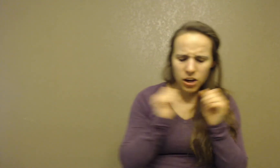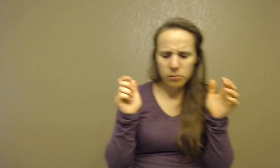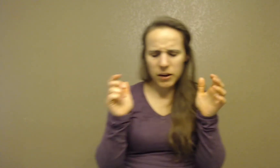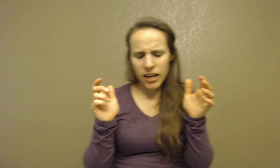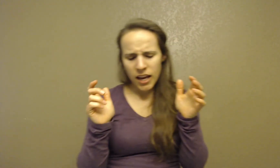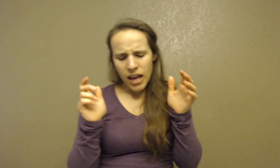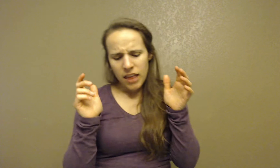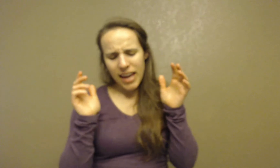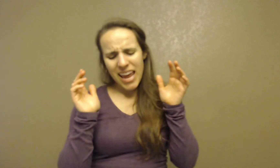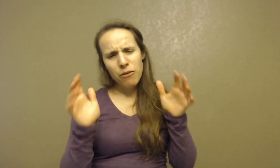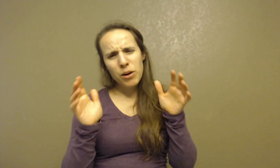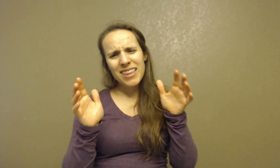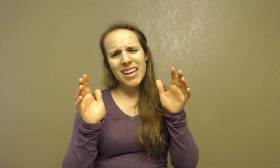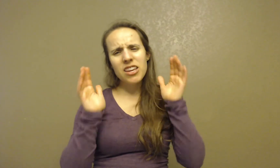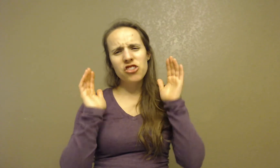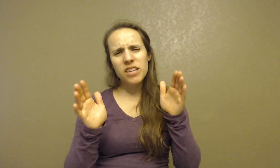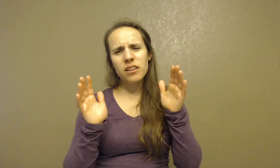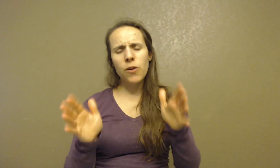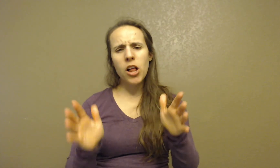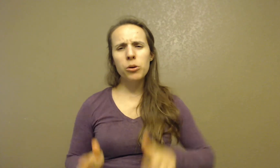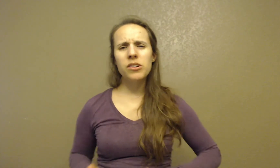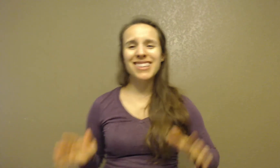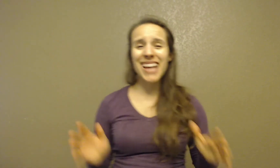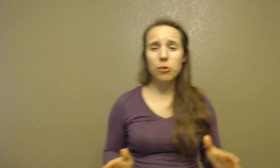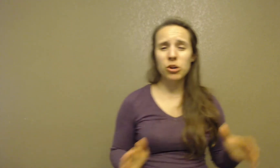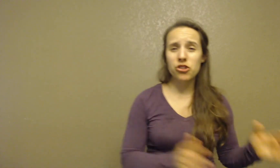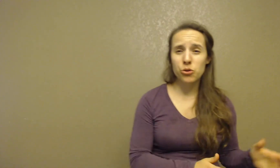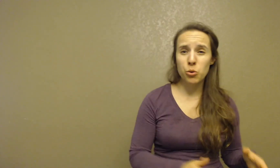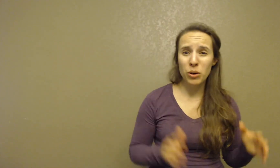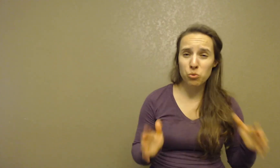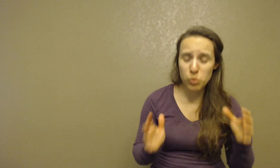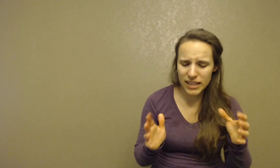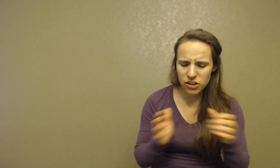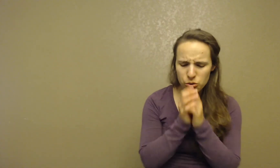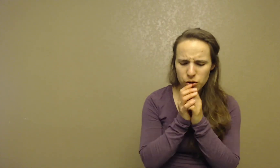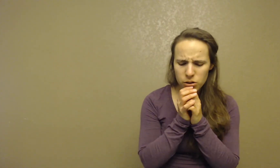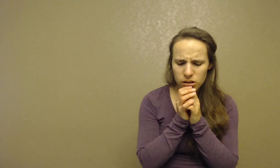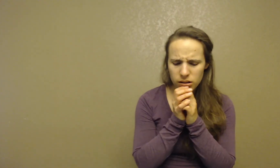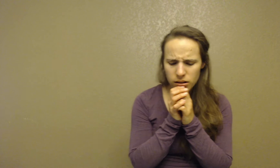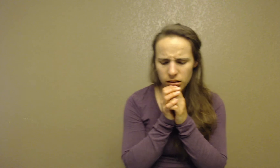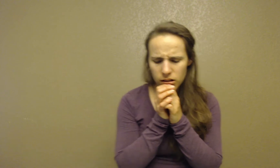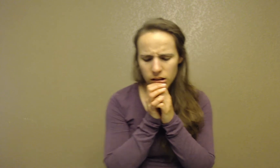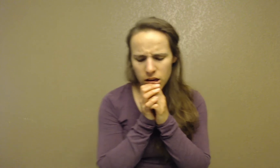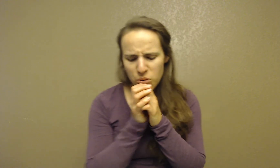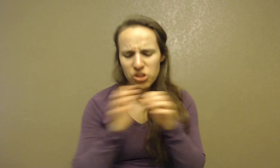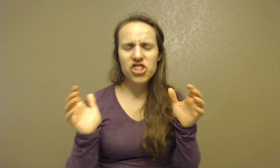Could it be that everything that Jesus' followers said was true was really true? Was